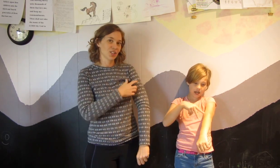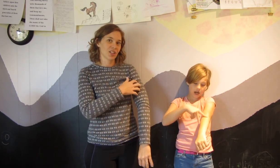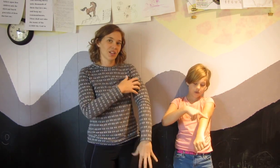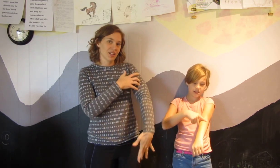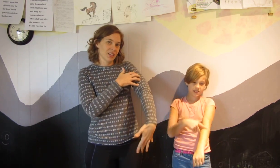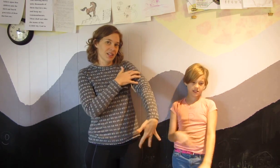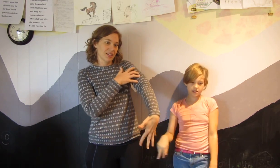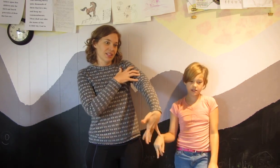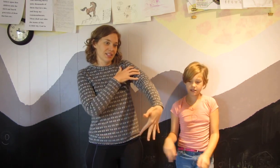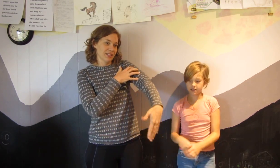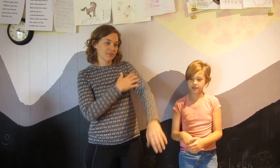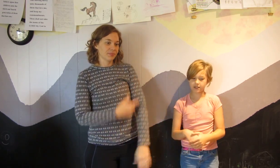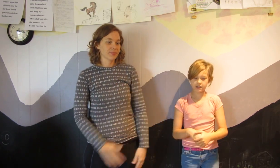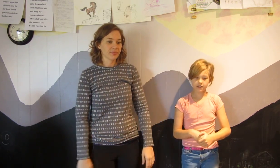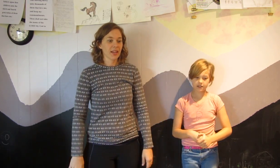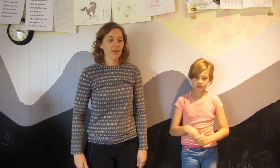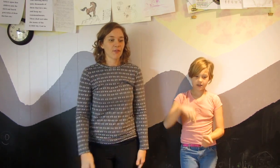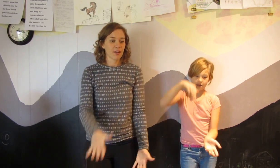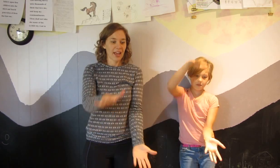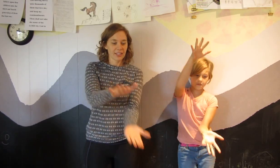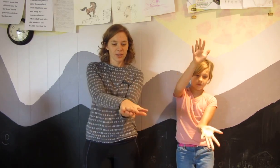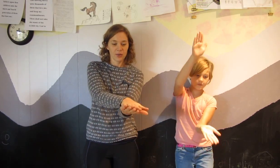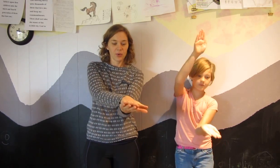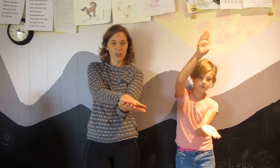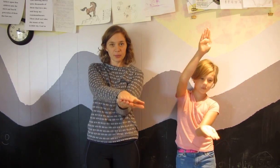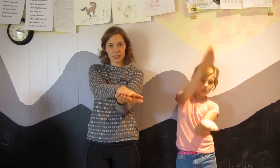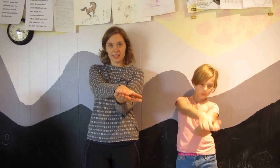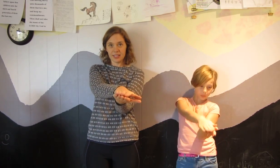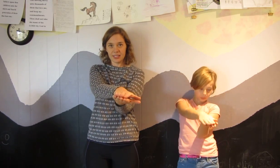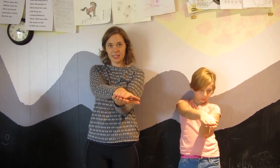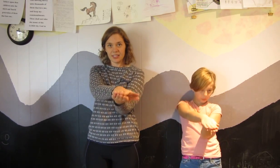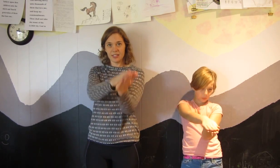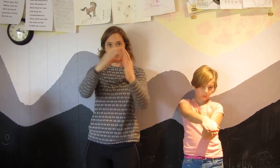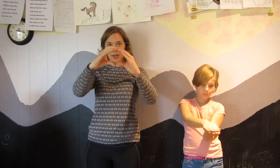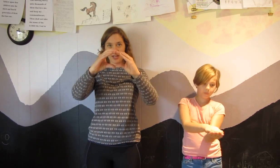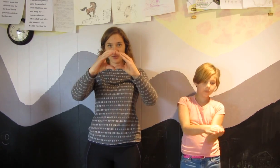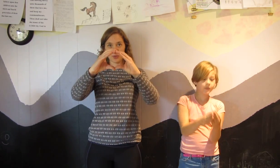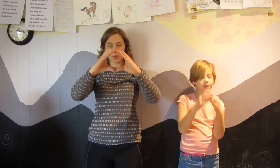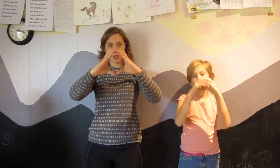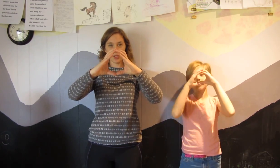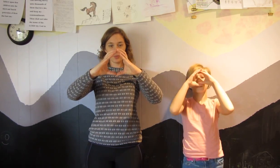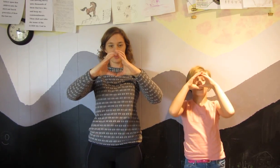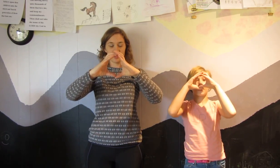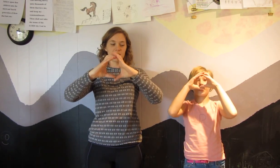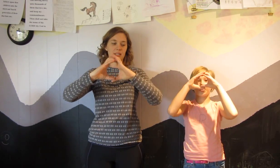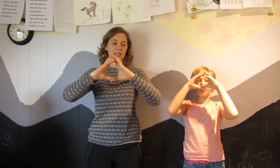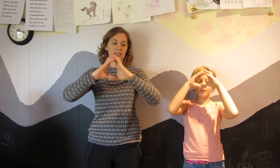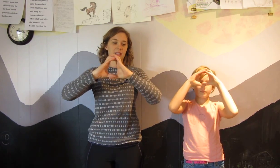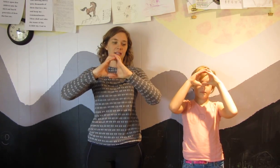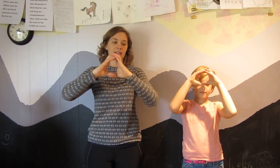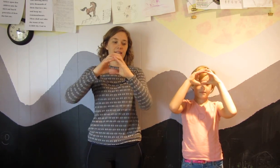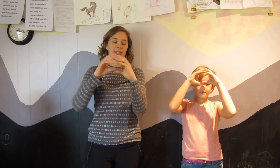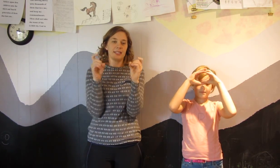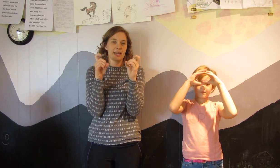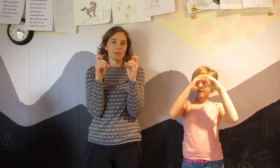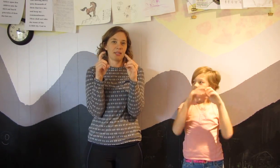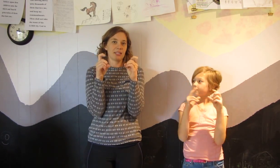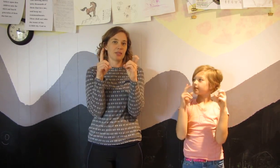flatworms roundworms segmented